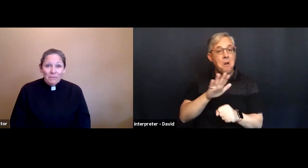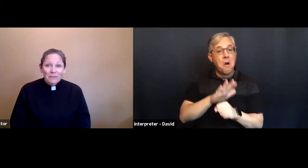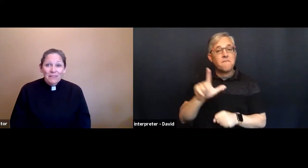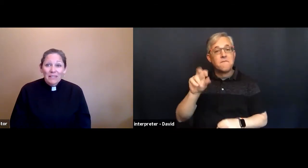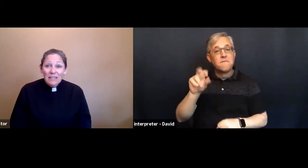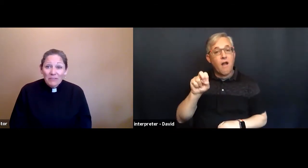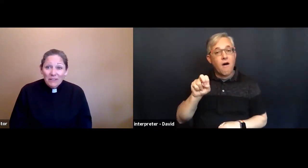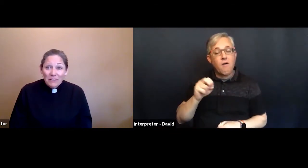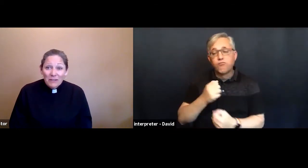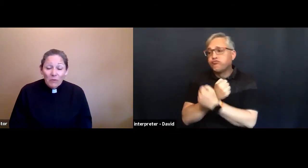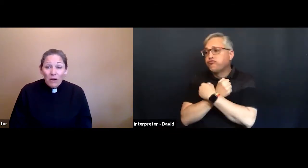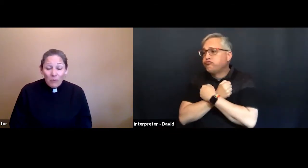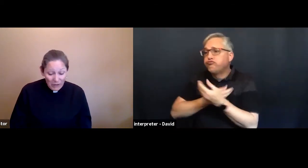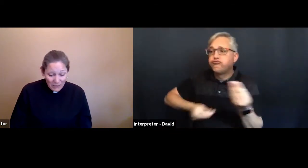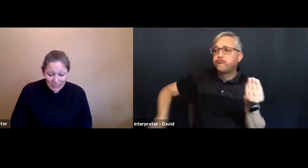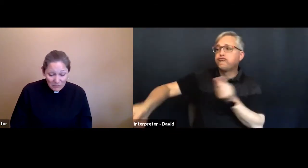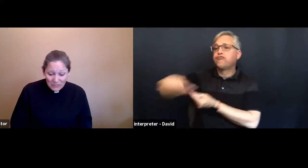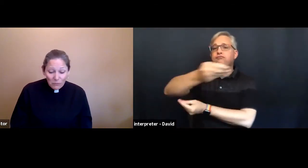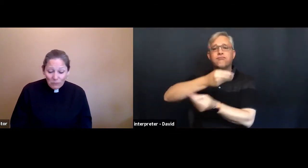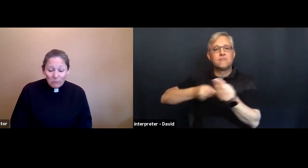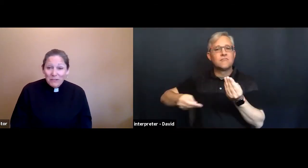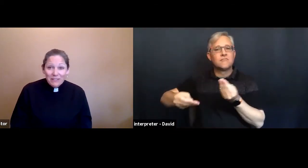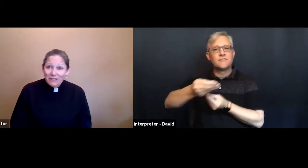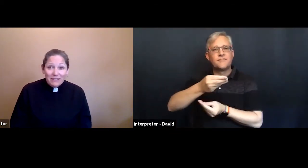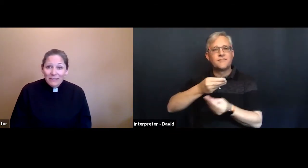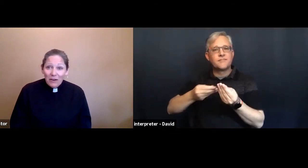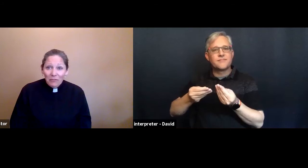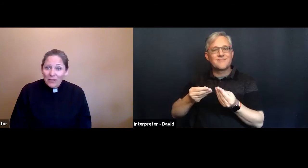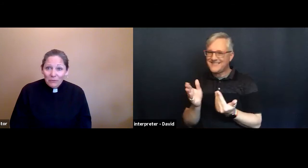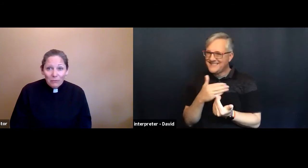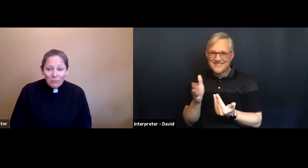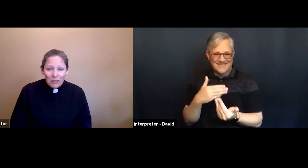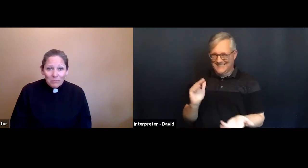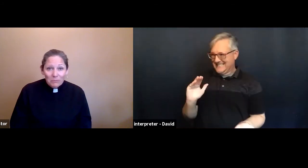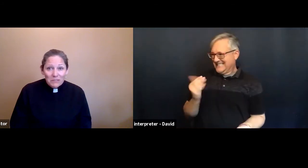even when it seems like we never get through our problems